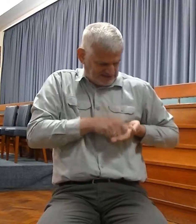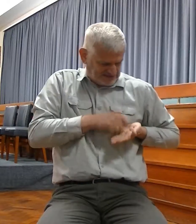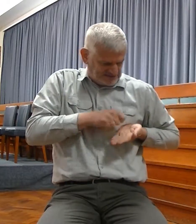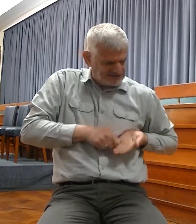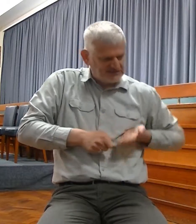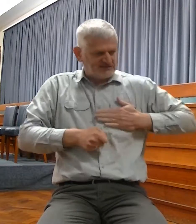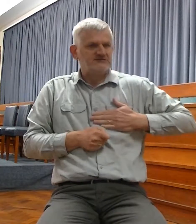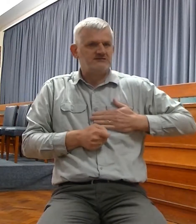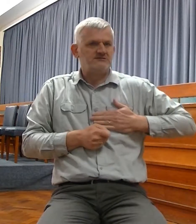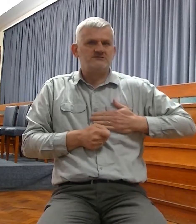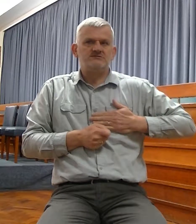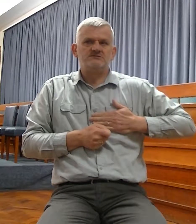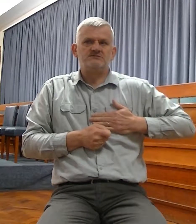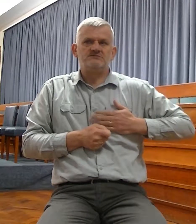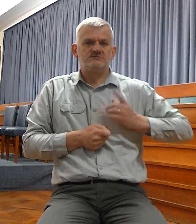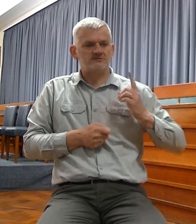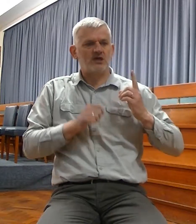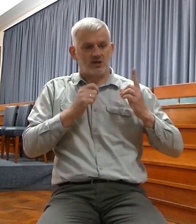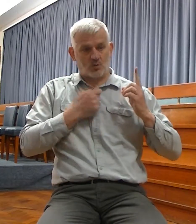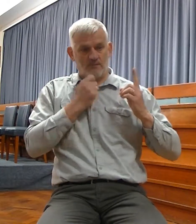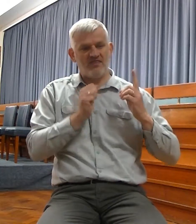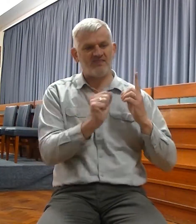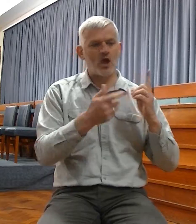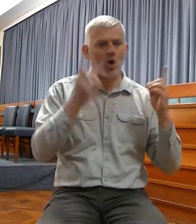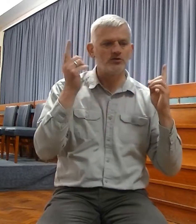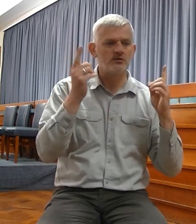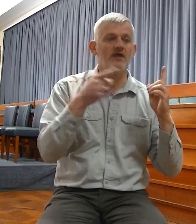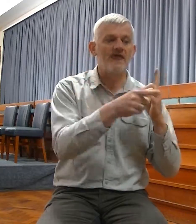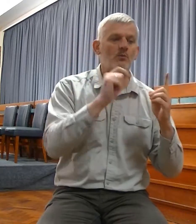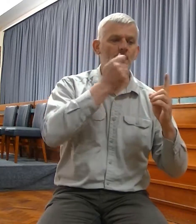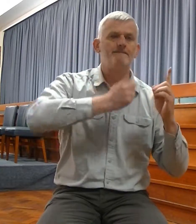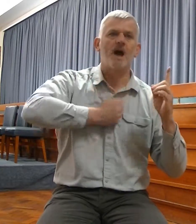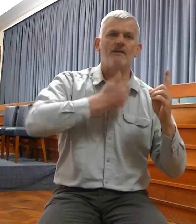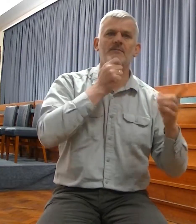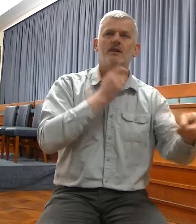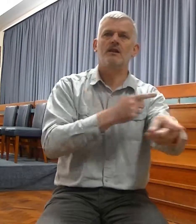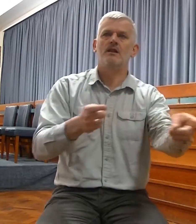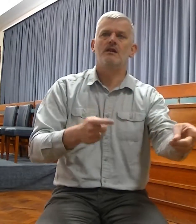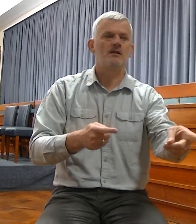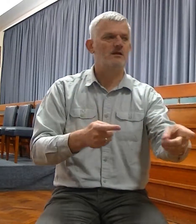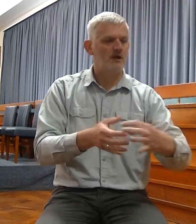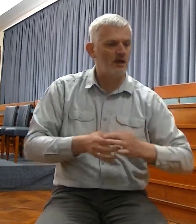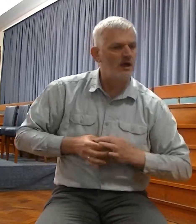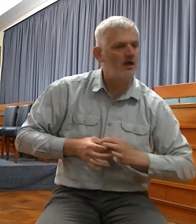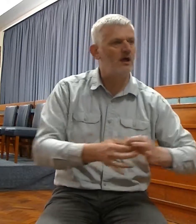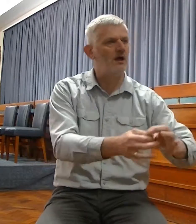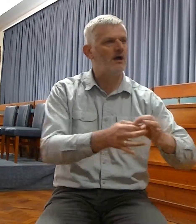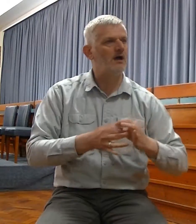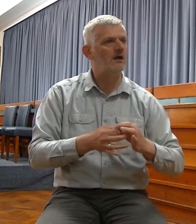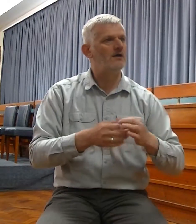and will be their God, and they shall be my people. And they shall teach no more every man